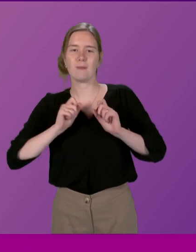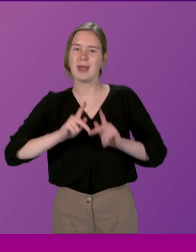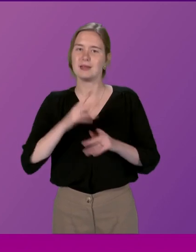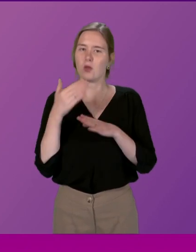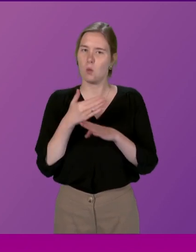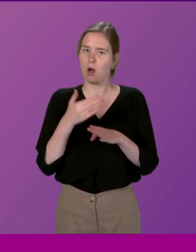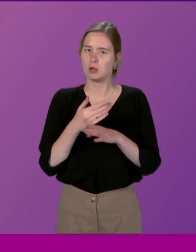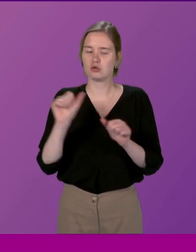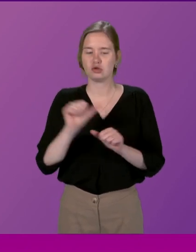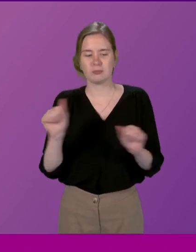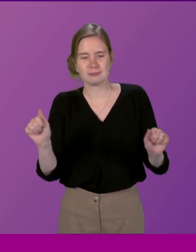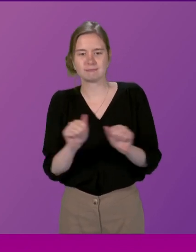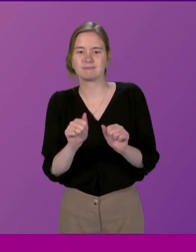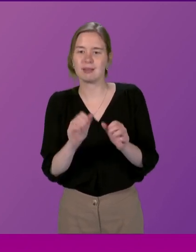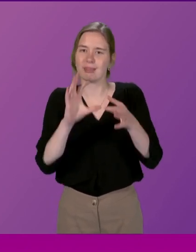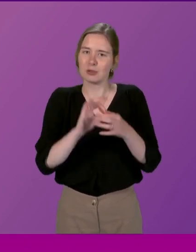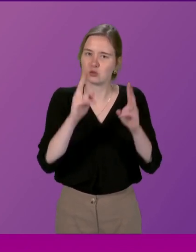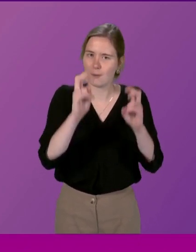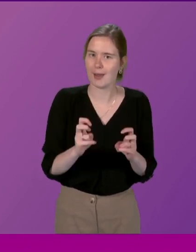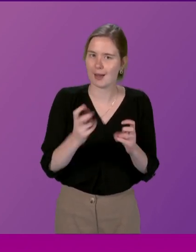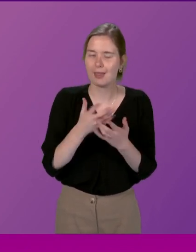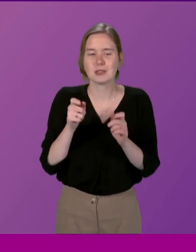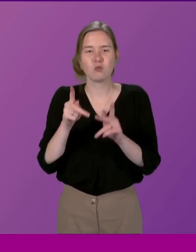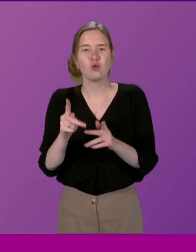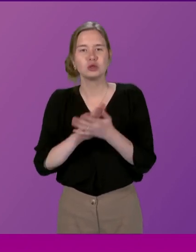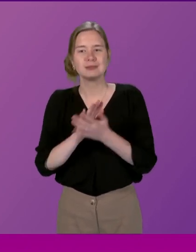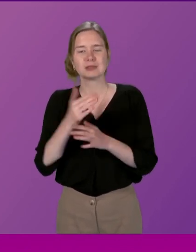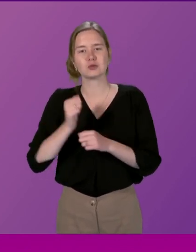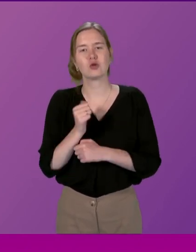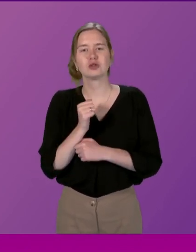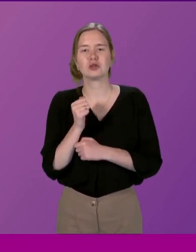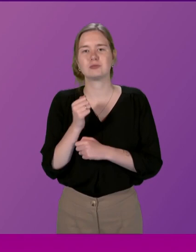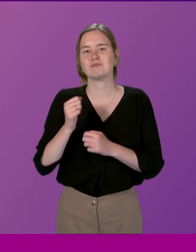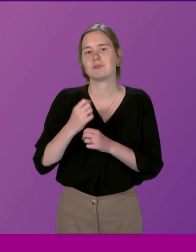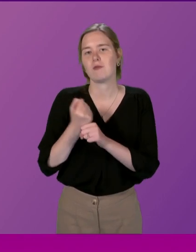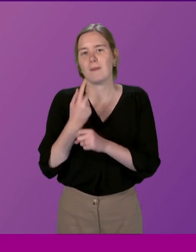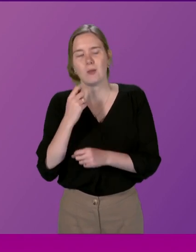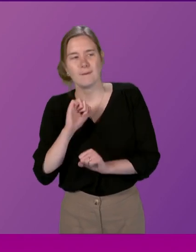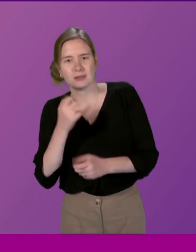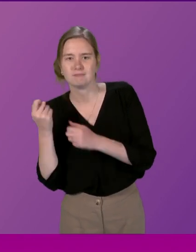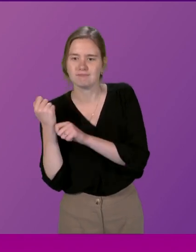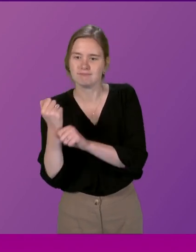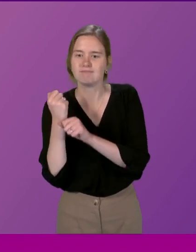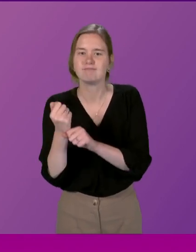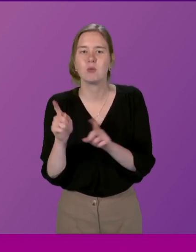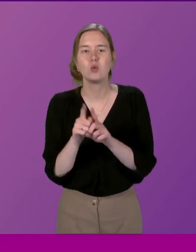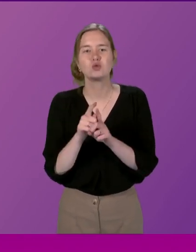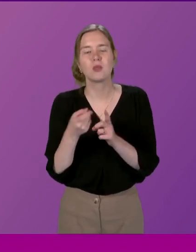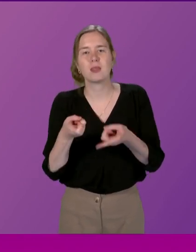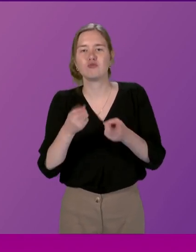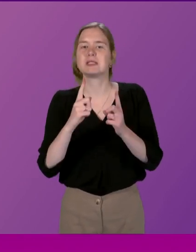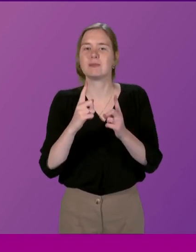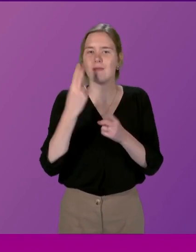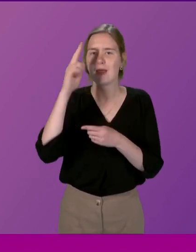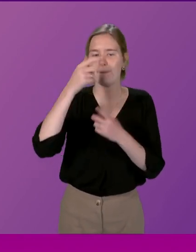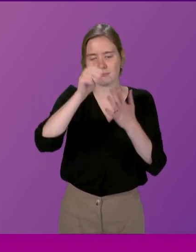should be proportionate to the topic. This is an approach that the Scottish Government are advocating for. I also welcome the principles and aims outlined by